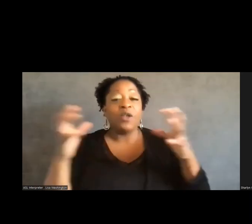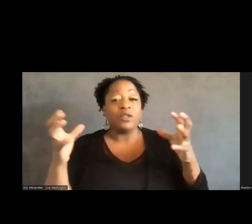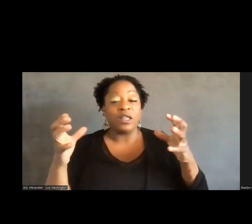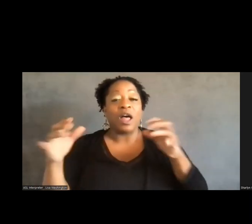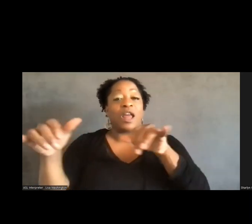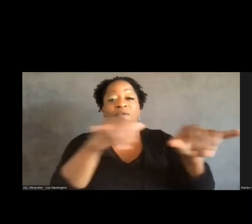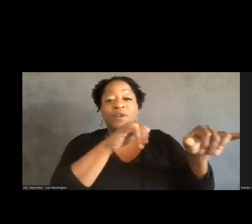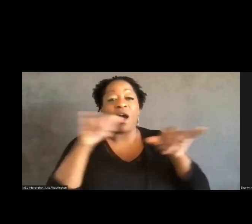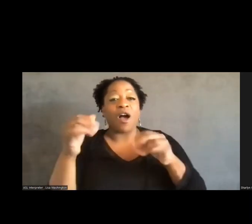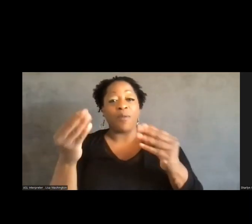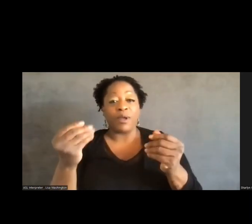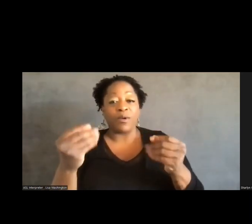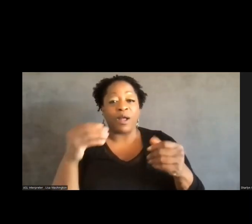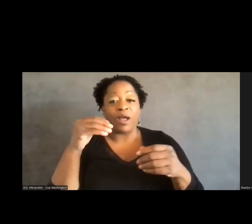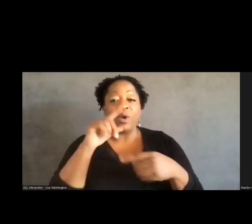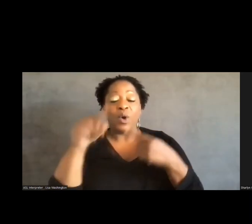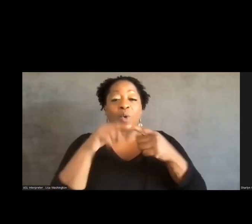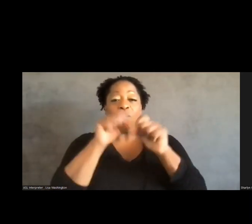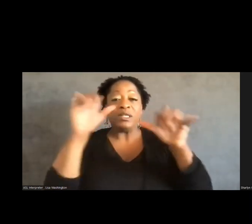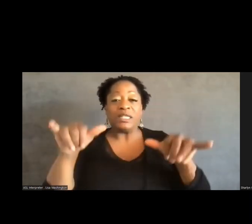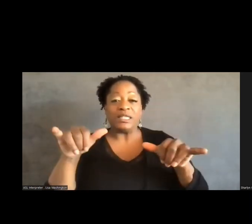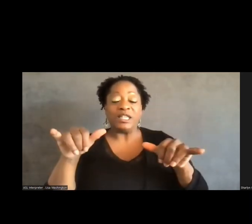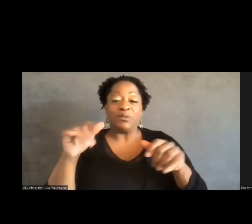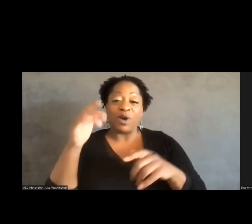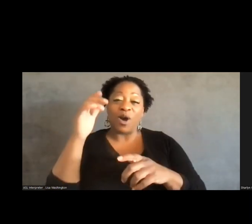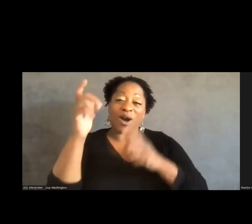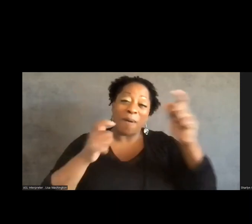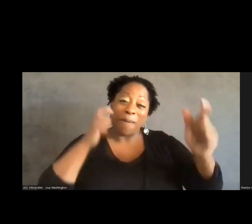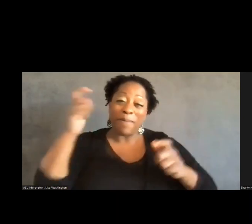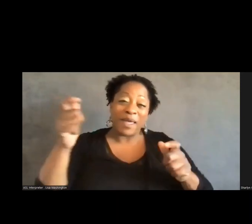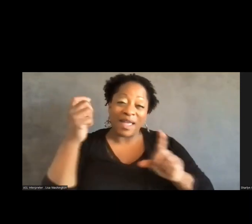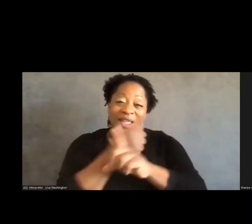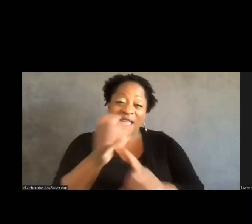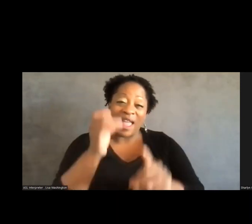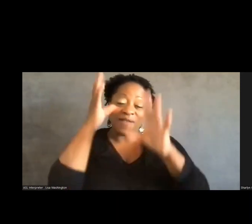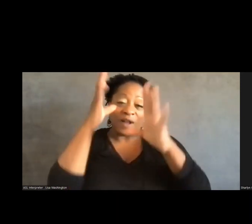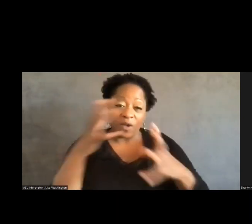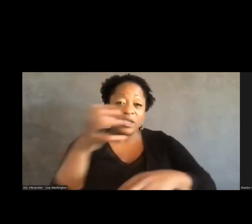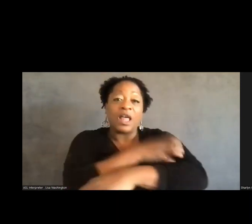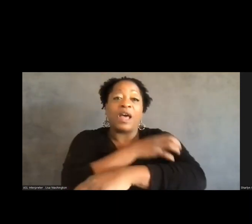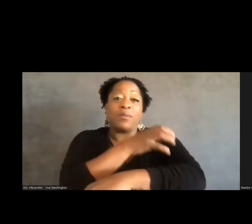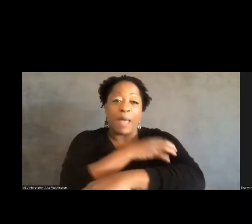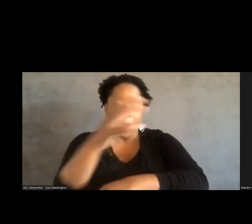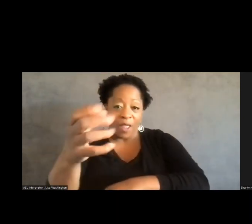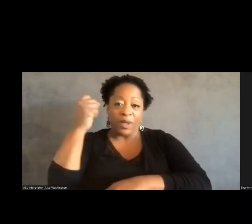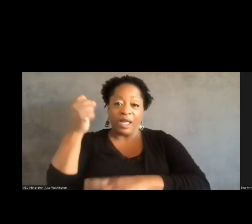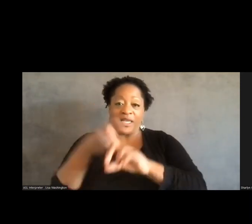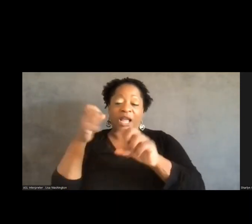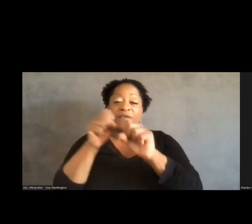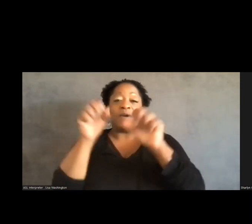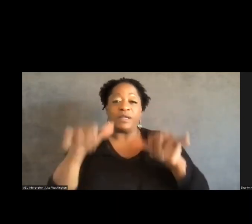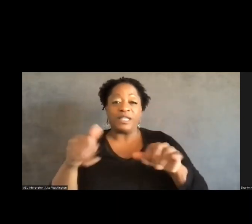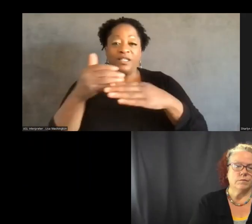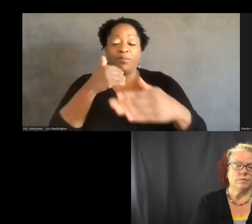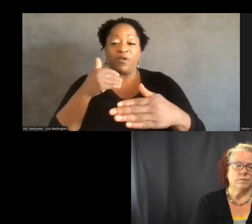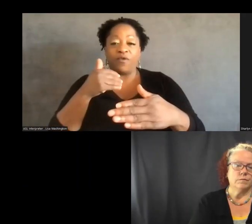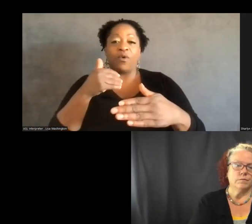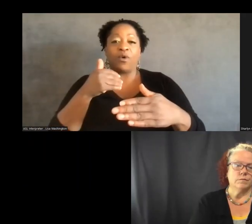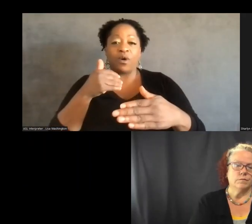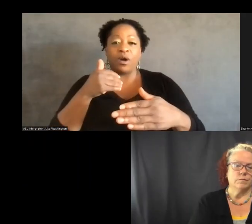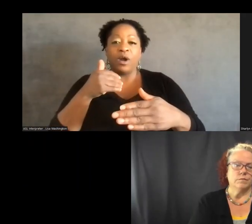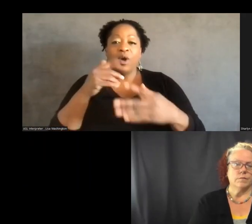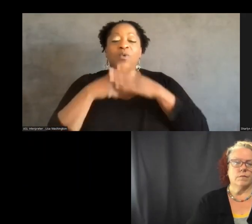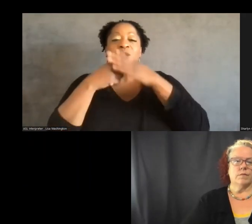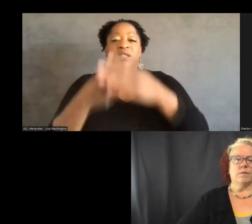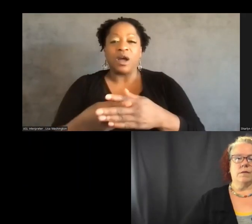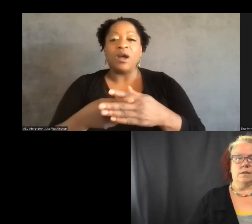ground, particularly when these systems are so big and so violent, there's a lot of power that we can take away from the system before we're getting to abolition,